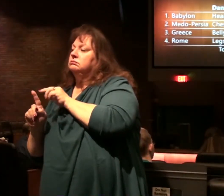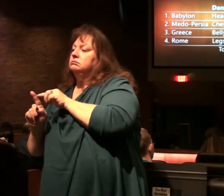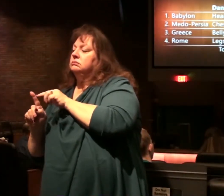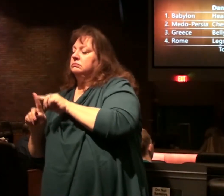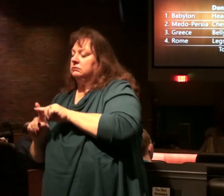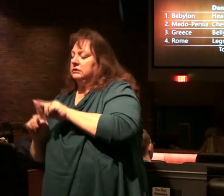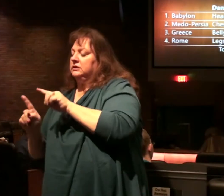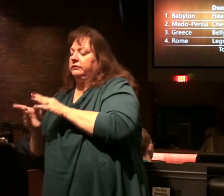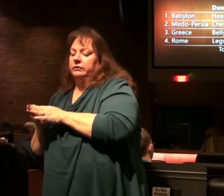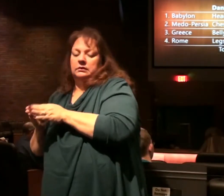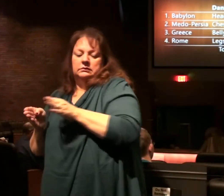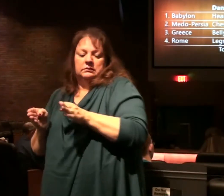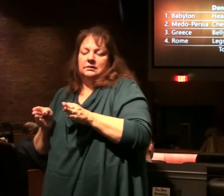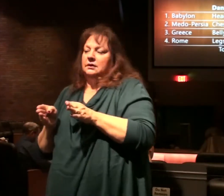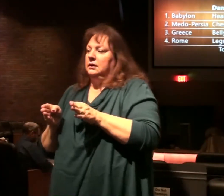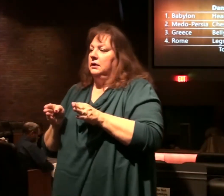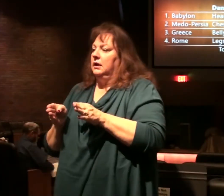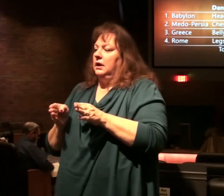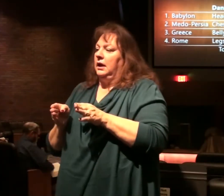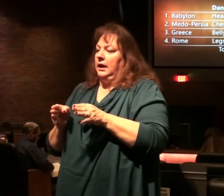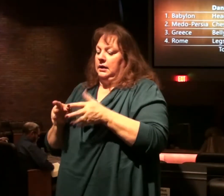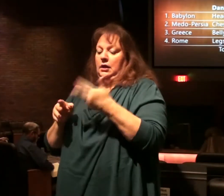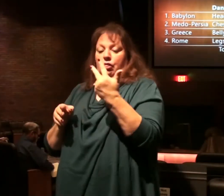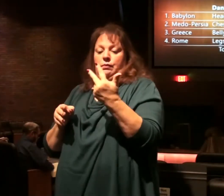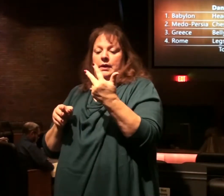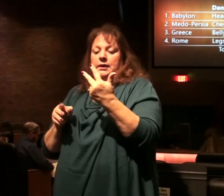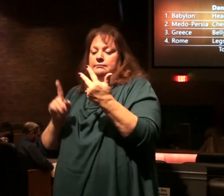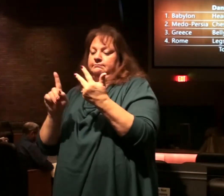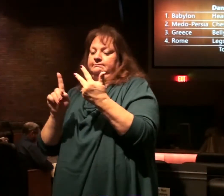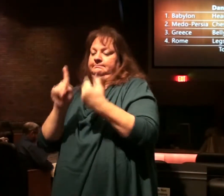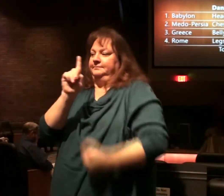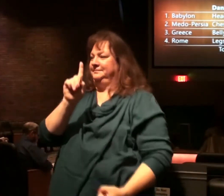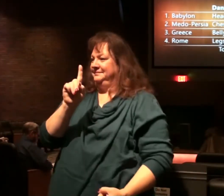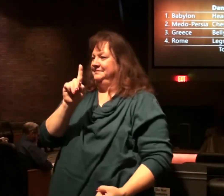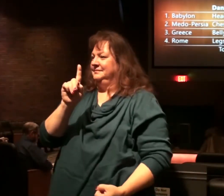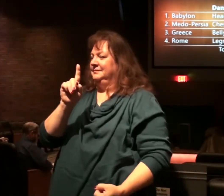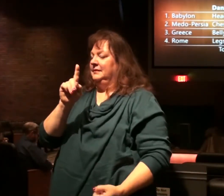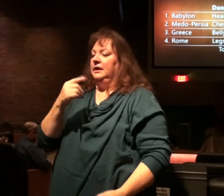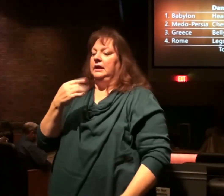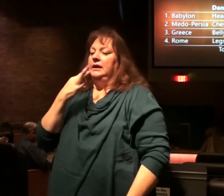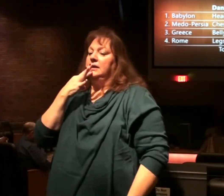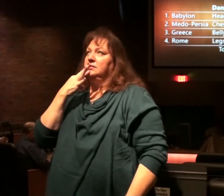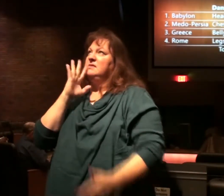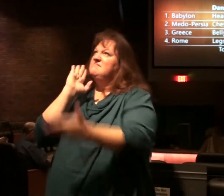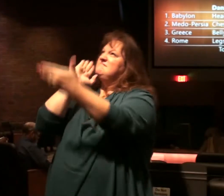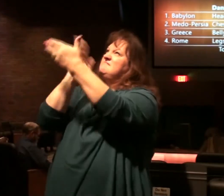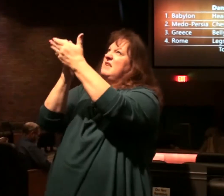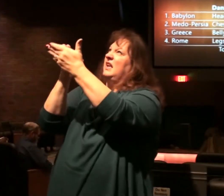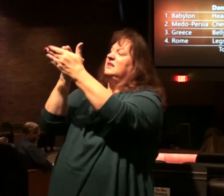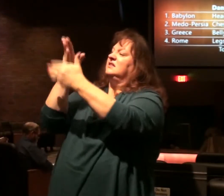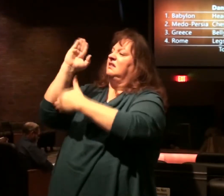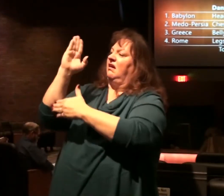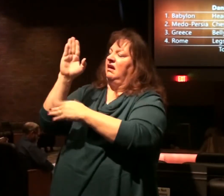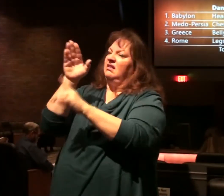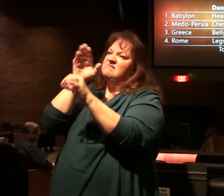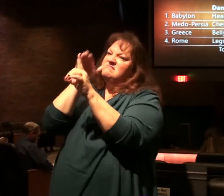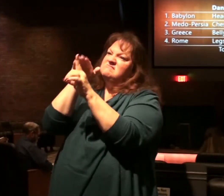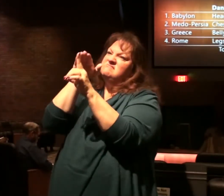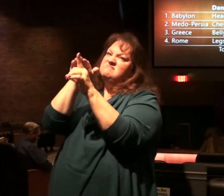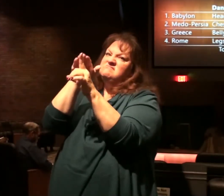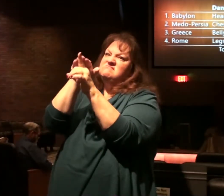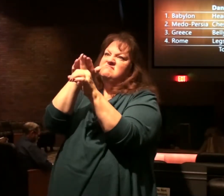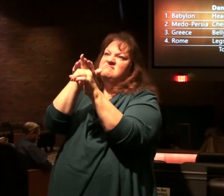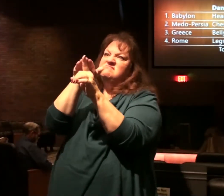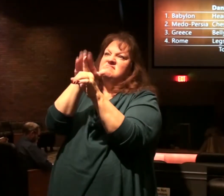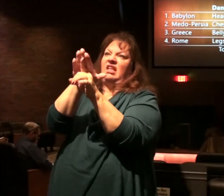different from the previous one and will subdue three kings. He'll speak out against the most high, wear down the saints of the most